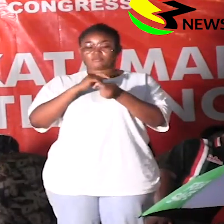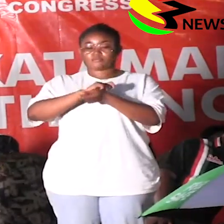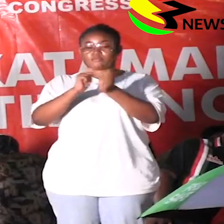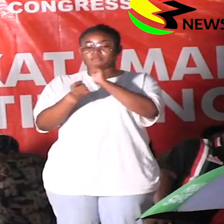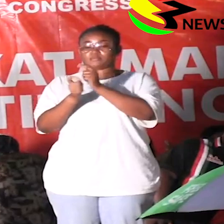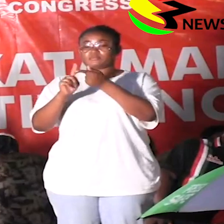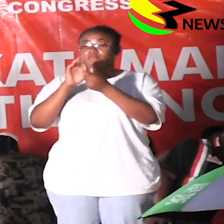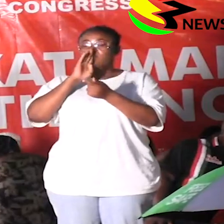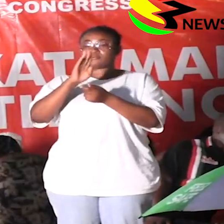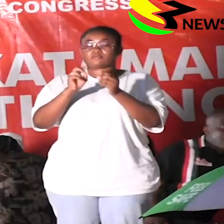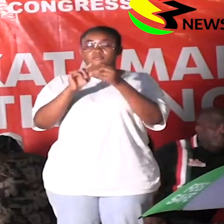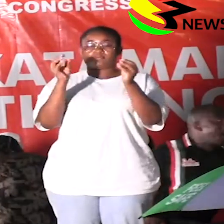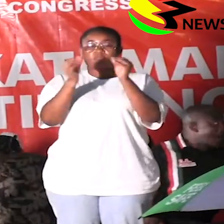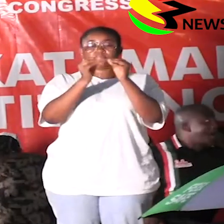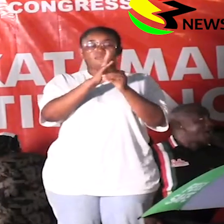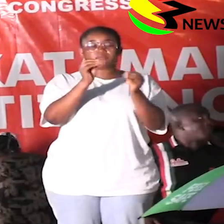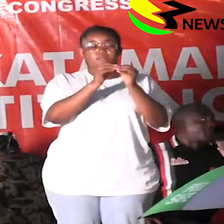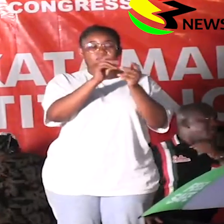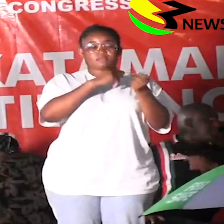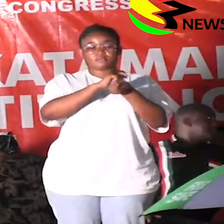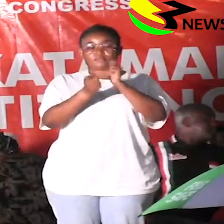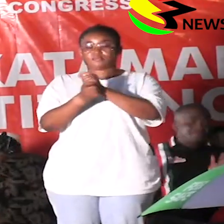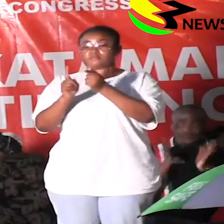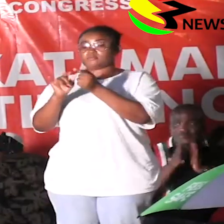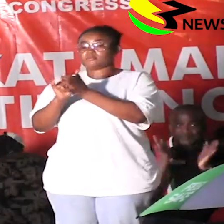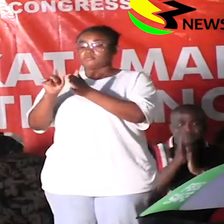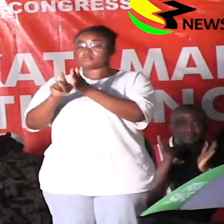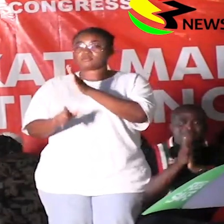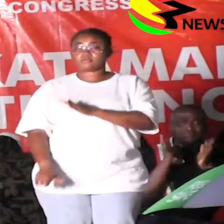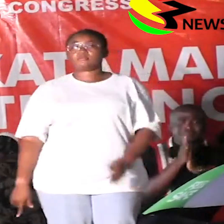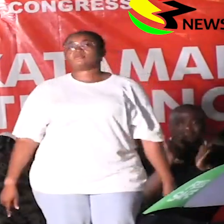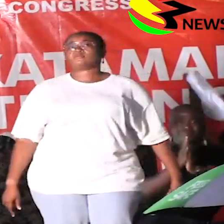majority and the majority has turned to the minority.